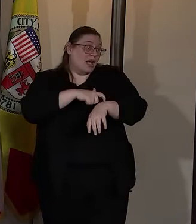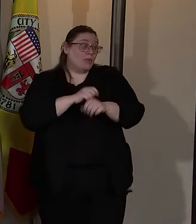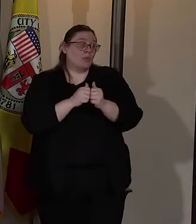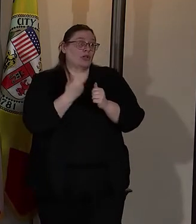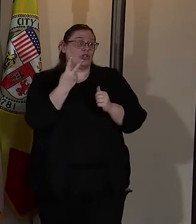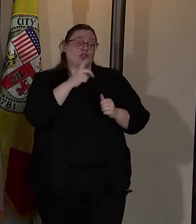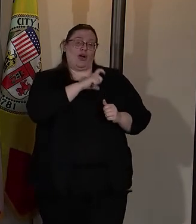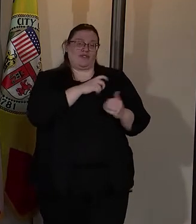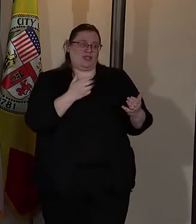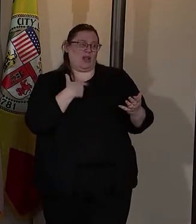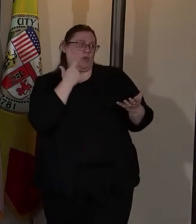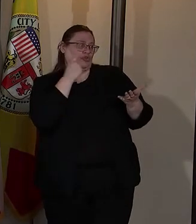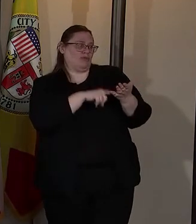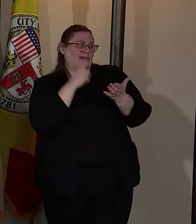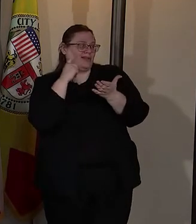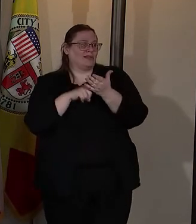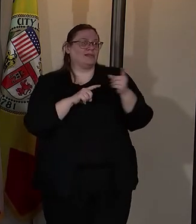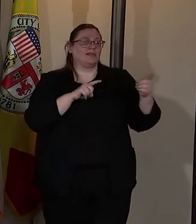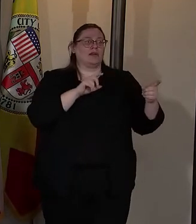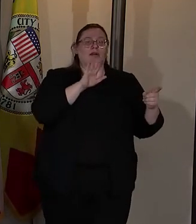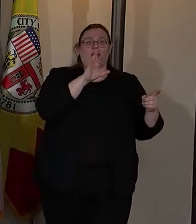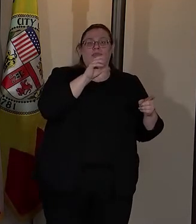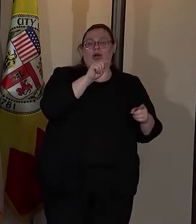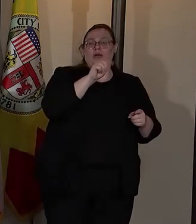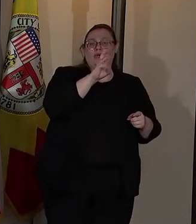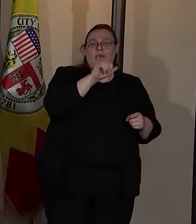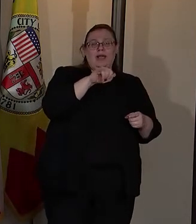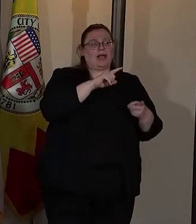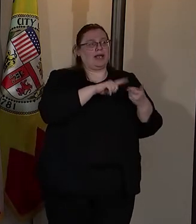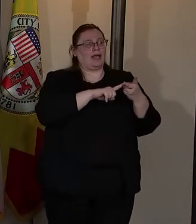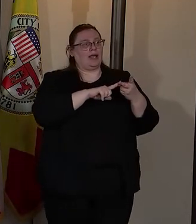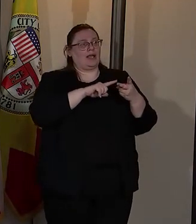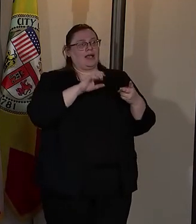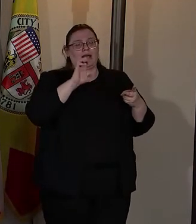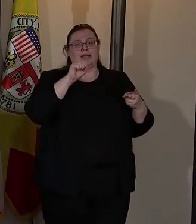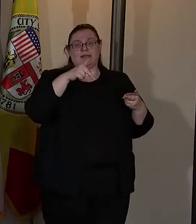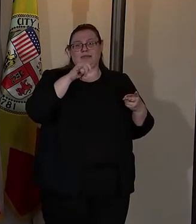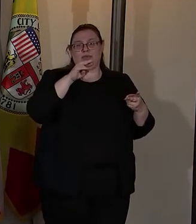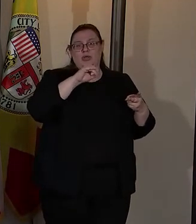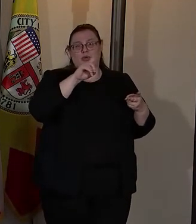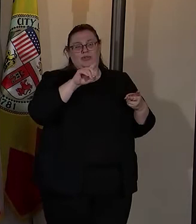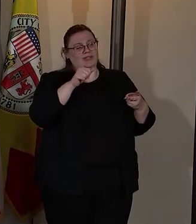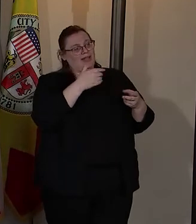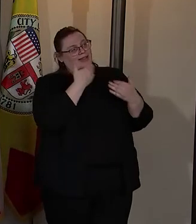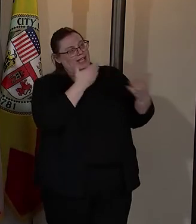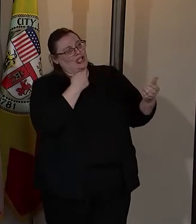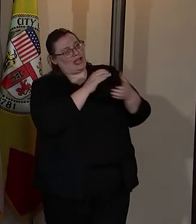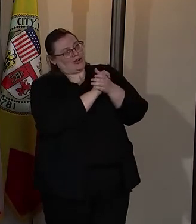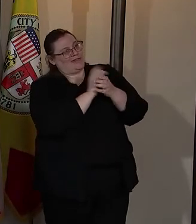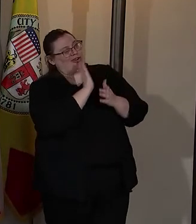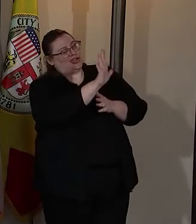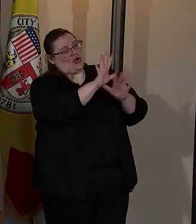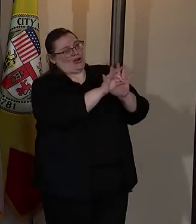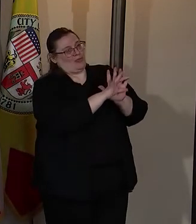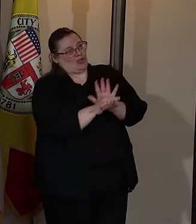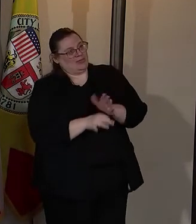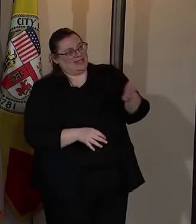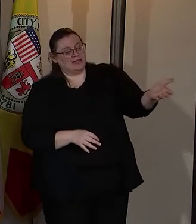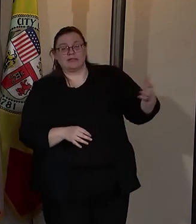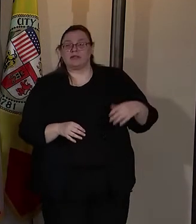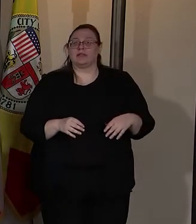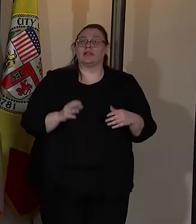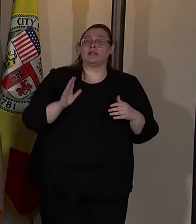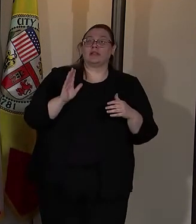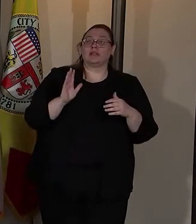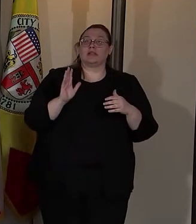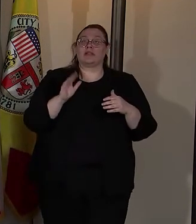officers that are here that I want to recognize, Captain Billy Brockway and Captain Gisela Espinosa, thank you and congratulations on your appointment, is this